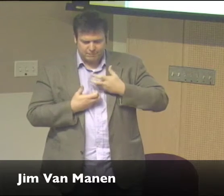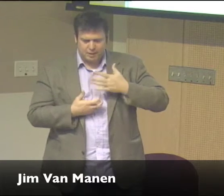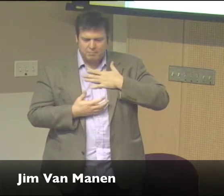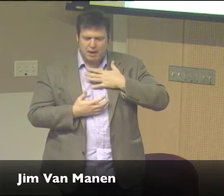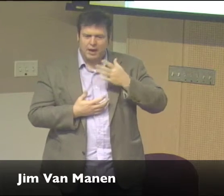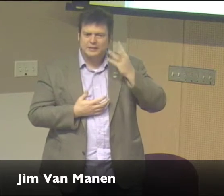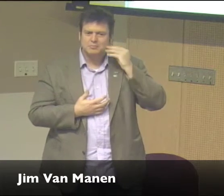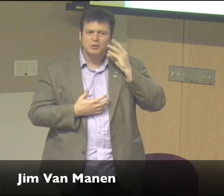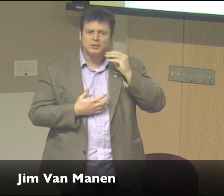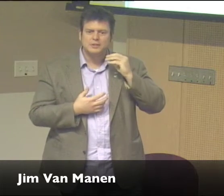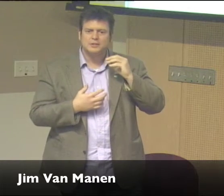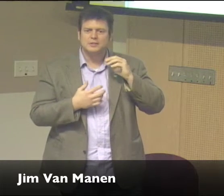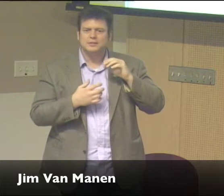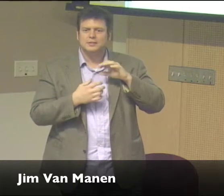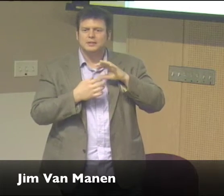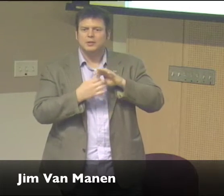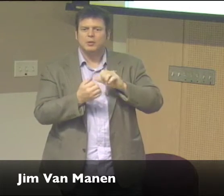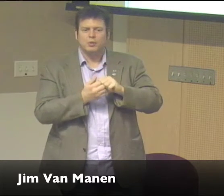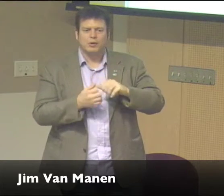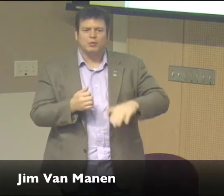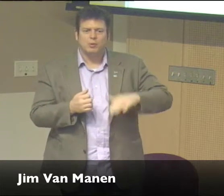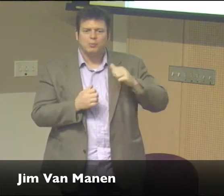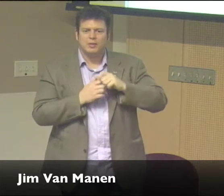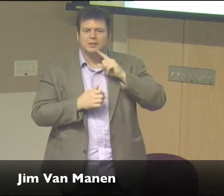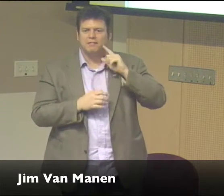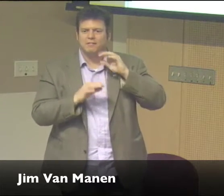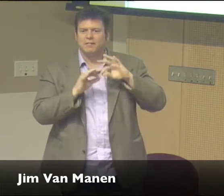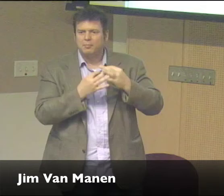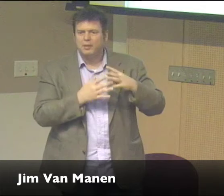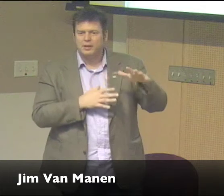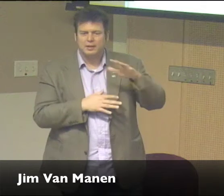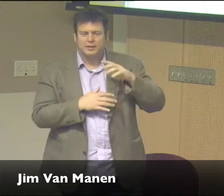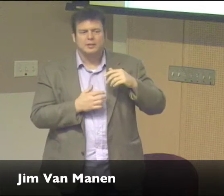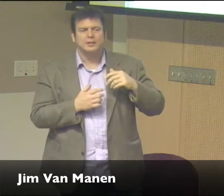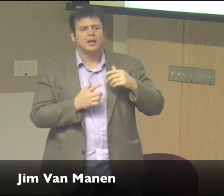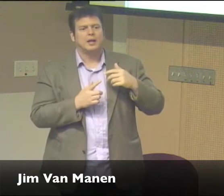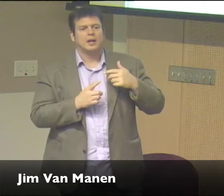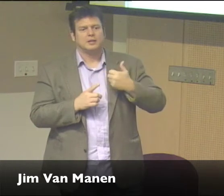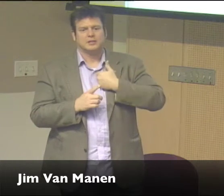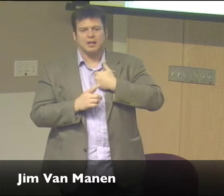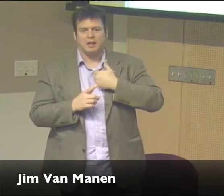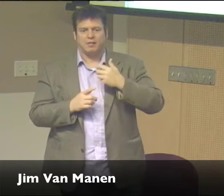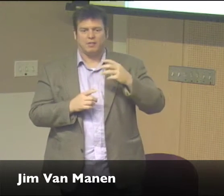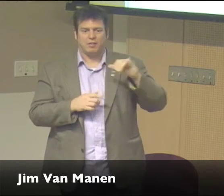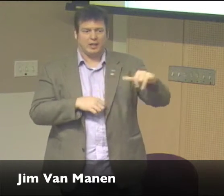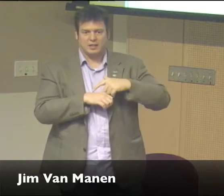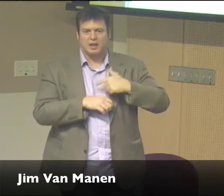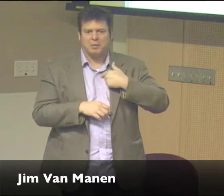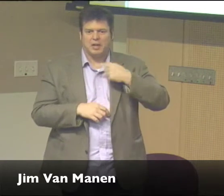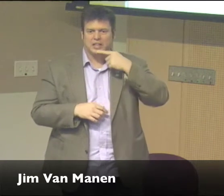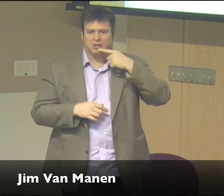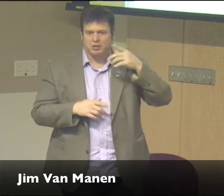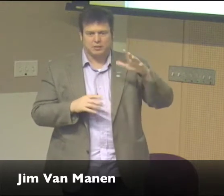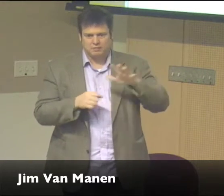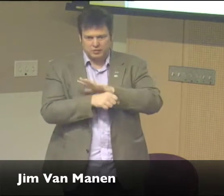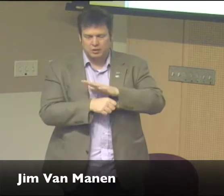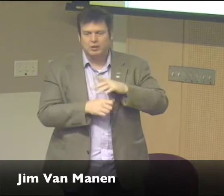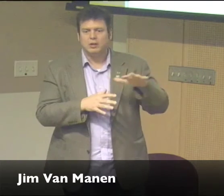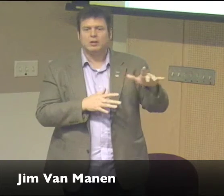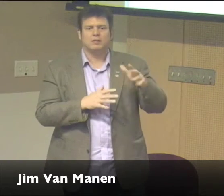ceramics to express my own experience related to growing up in a Deaf family. And at that time, you know, I was